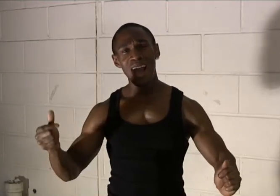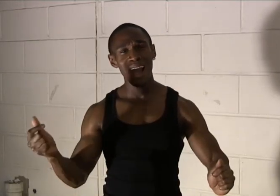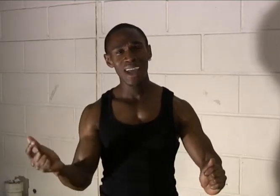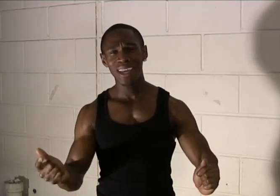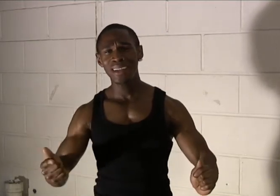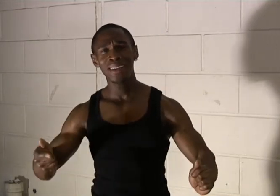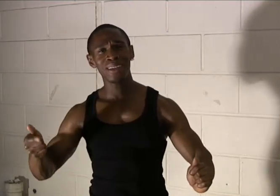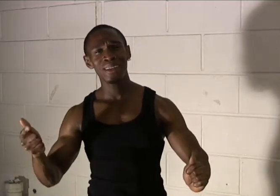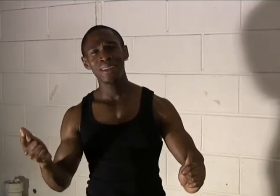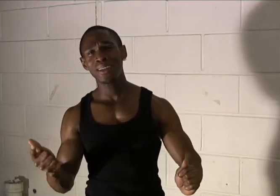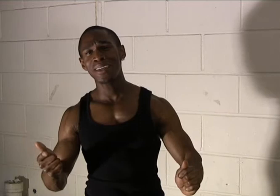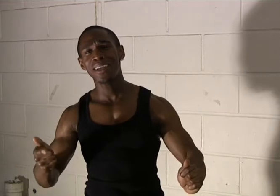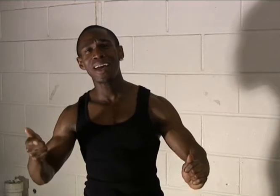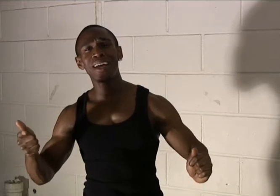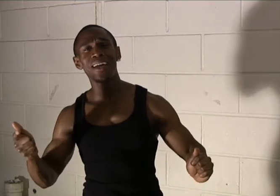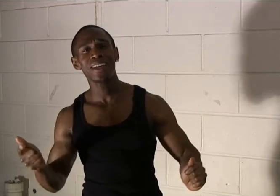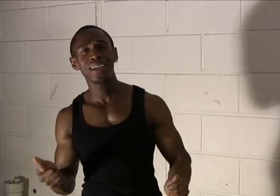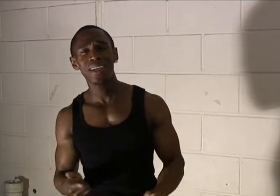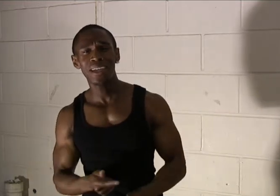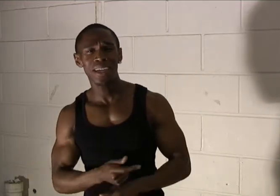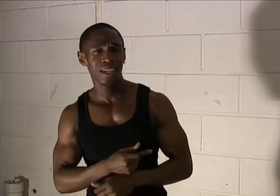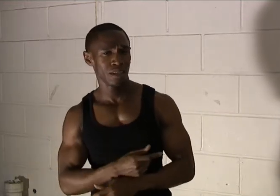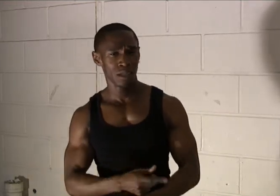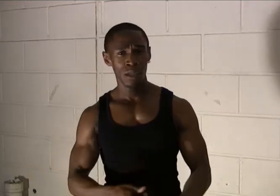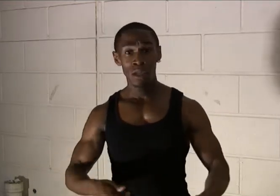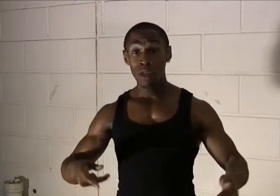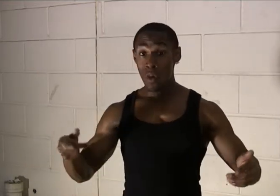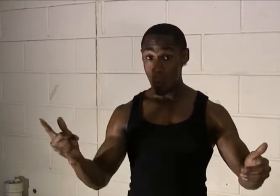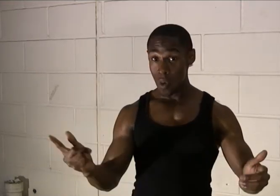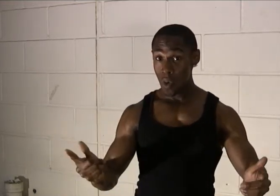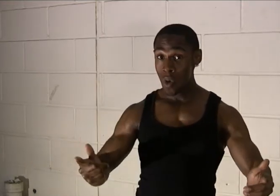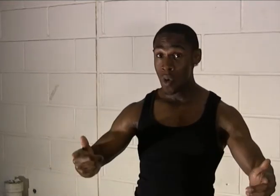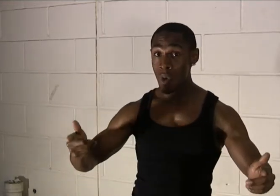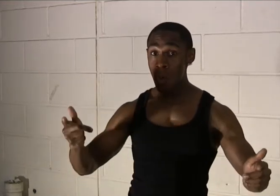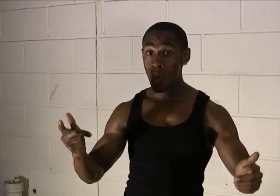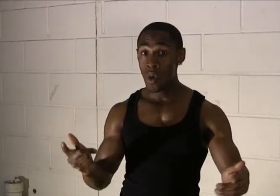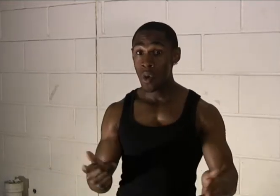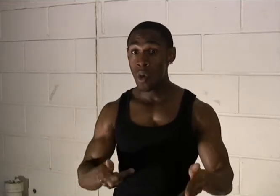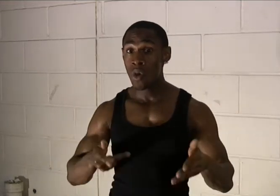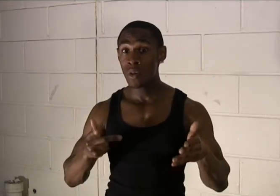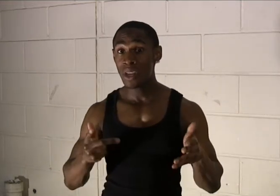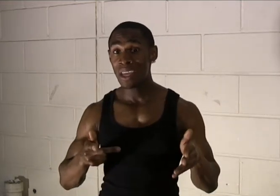Silent night, holy